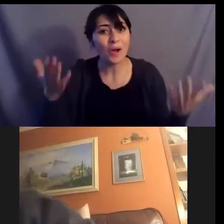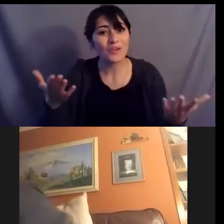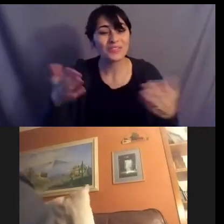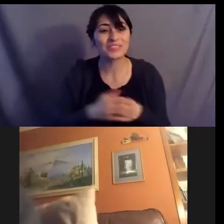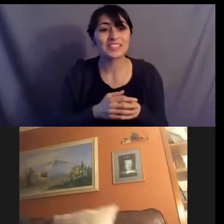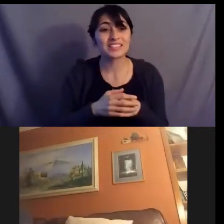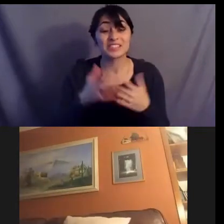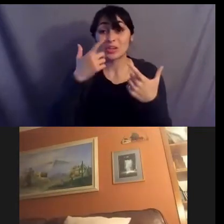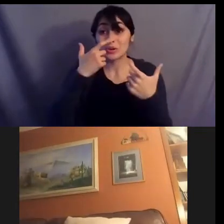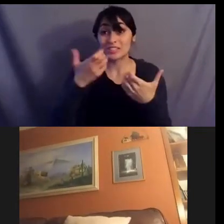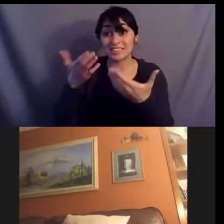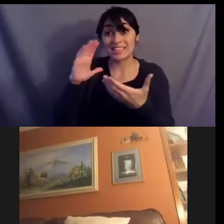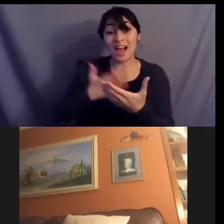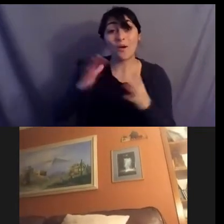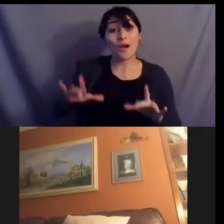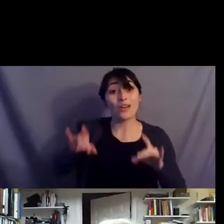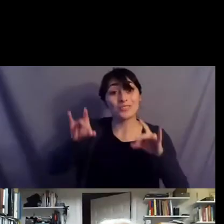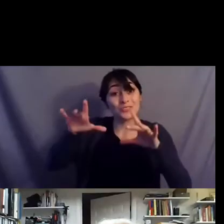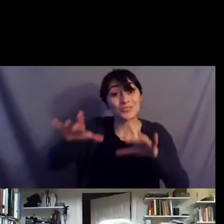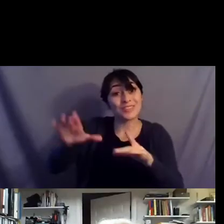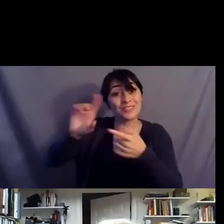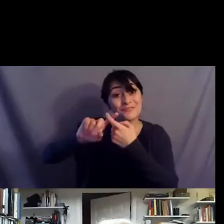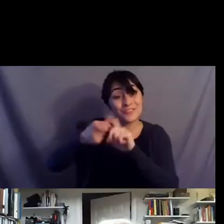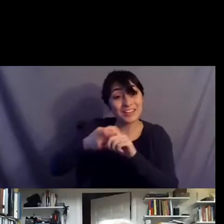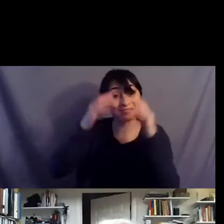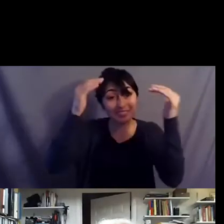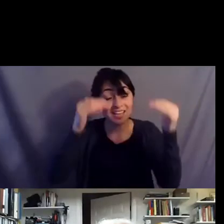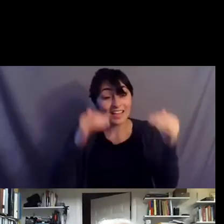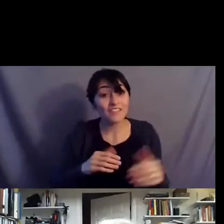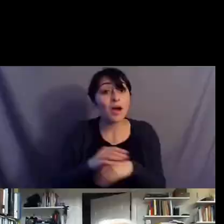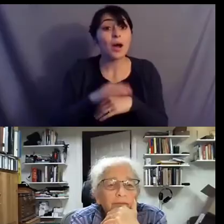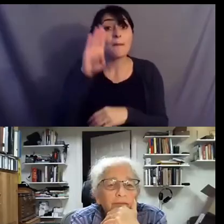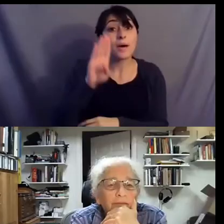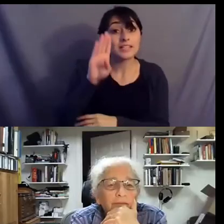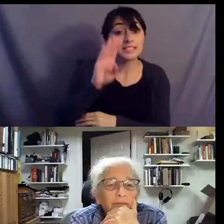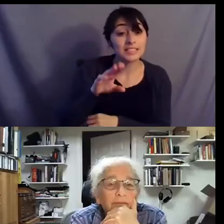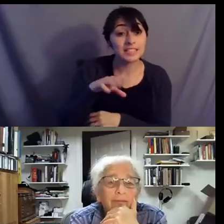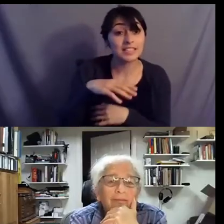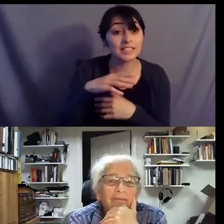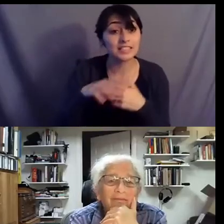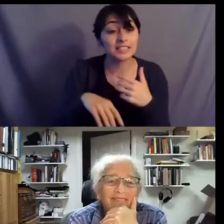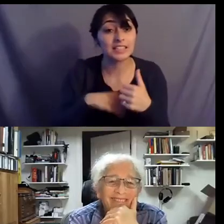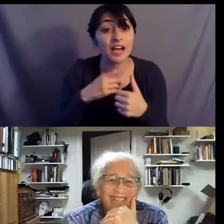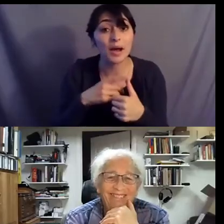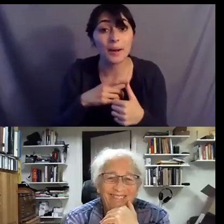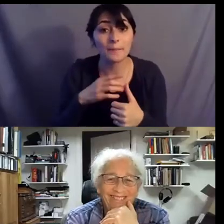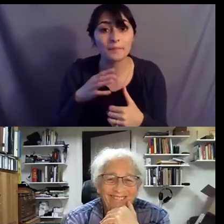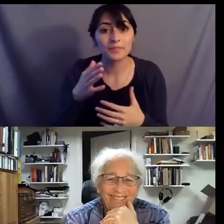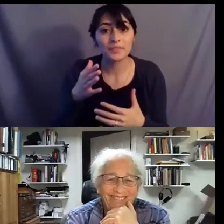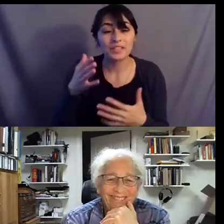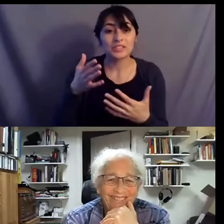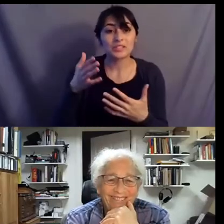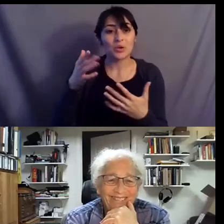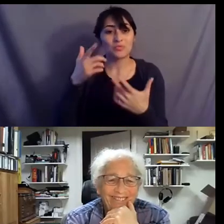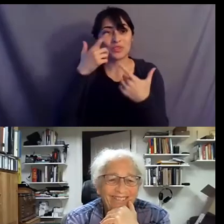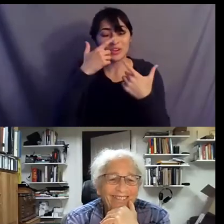our aussie mate and then we have uh baltimore maryland jennifer foloyan very interesting amen uh